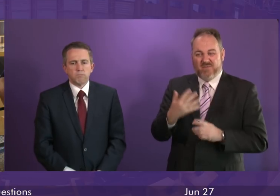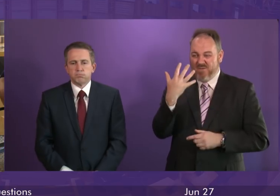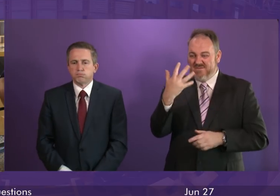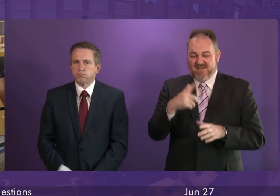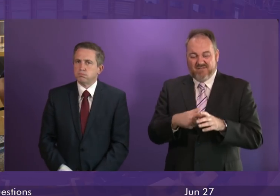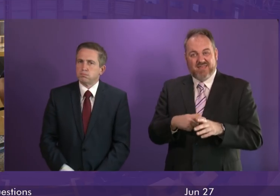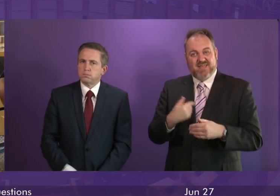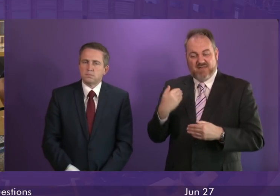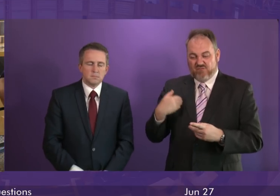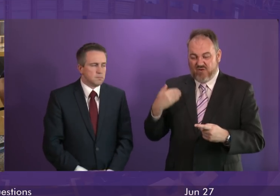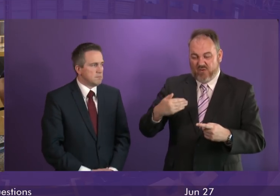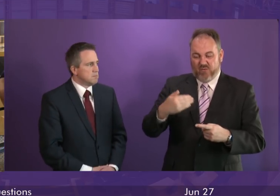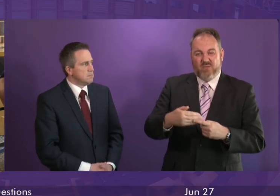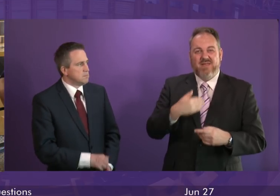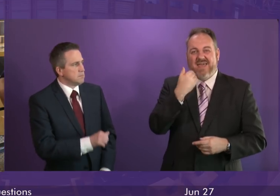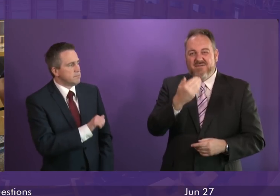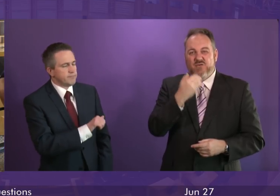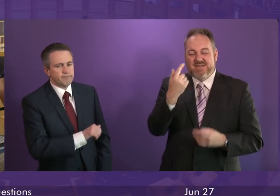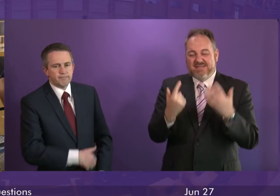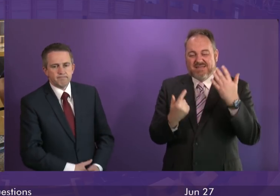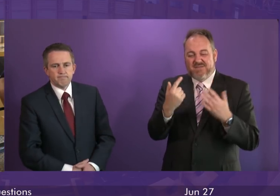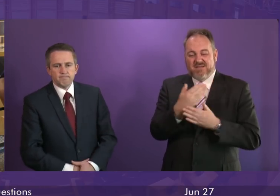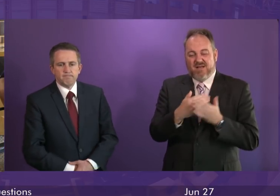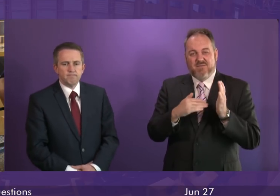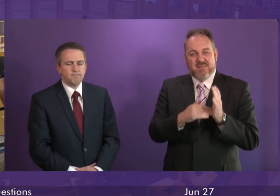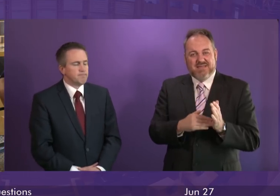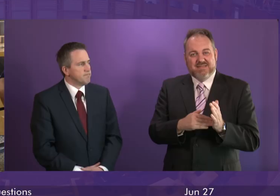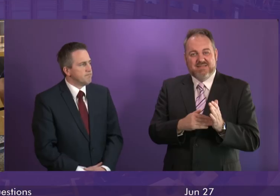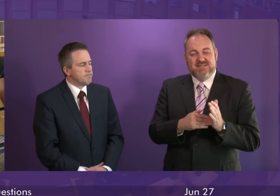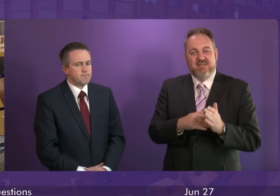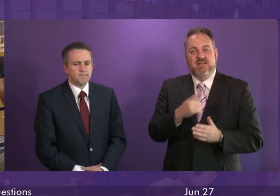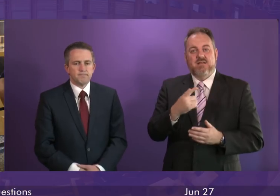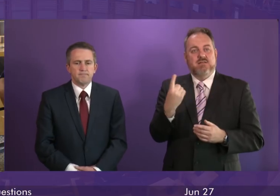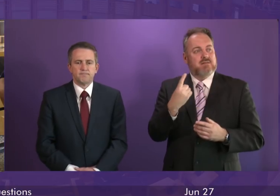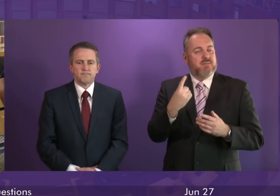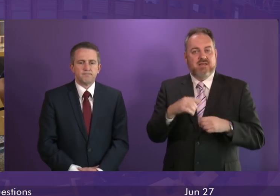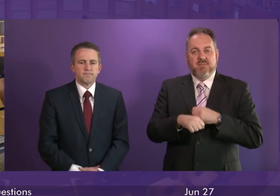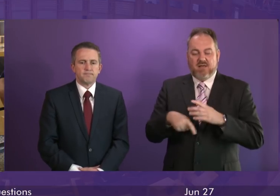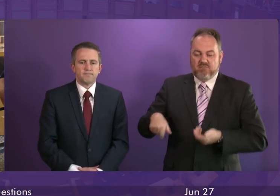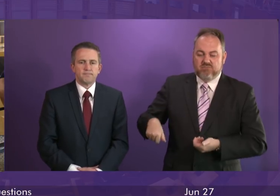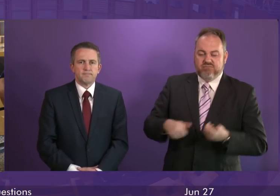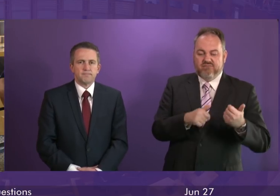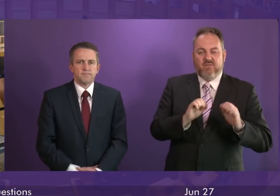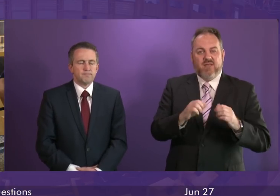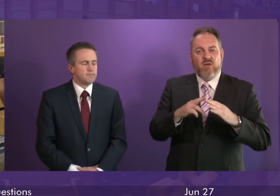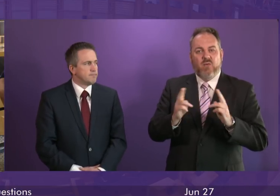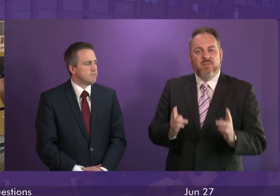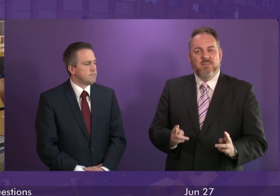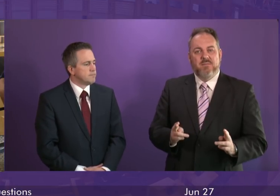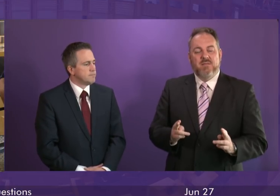Every 17 and a half minutes a household was made homeless in Scotland. Shelter Scotland